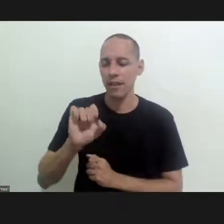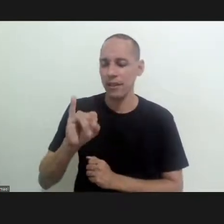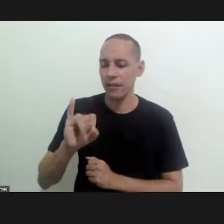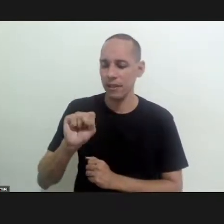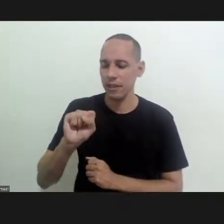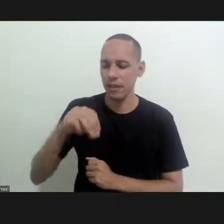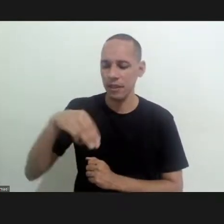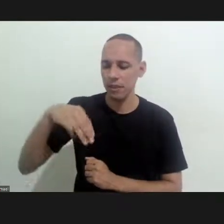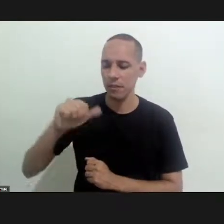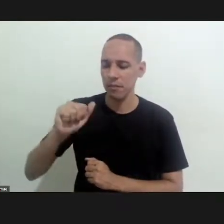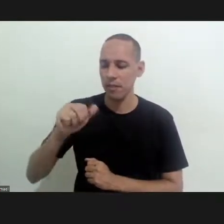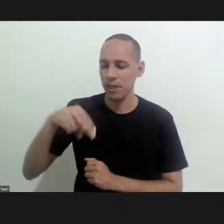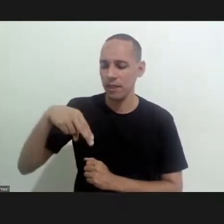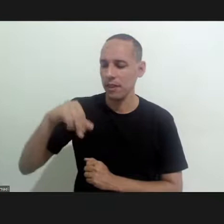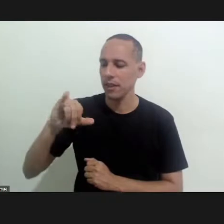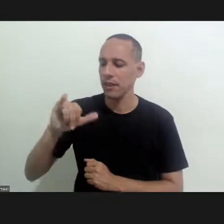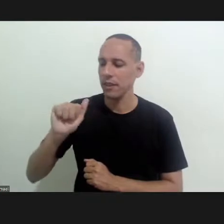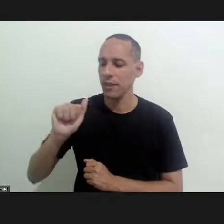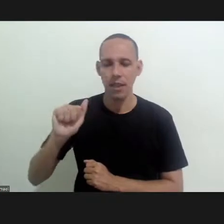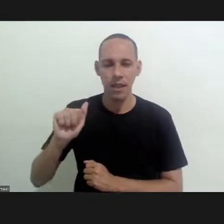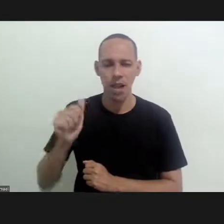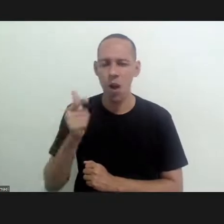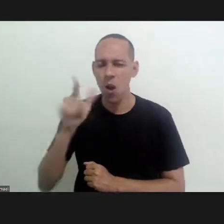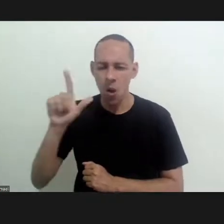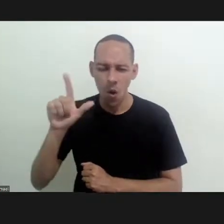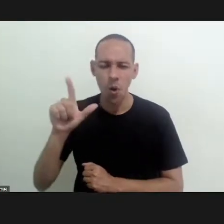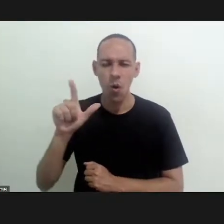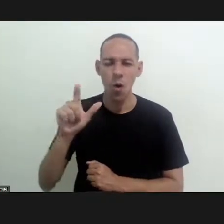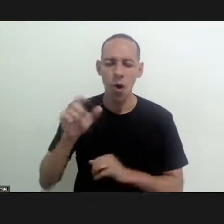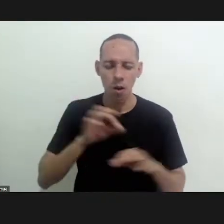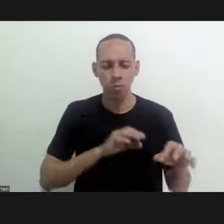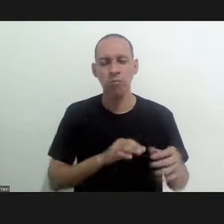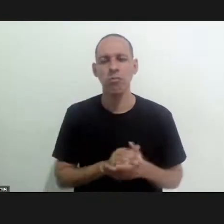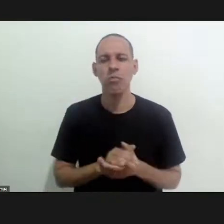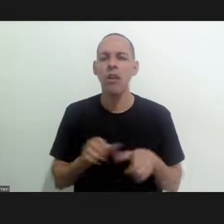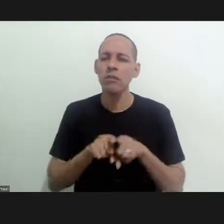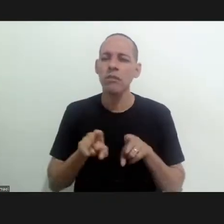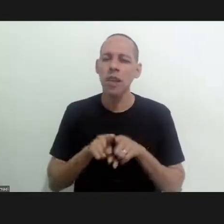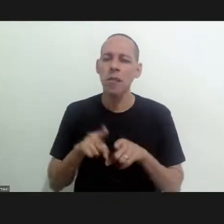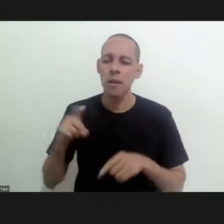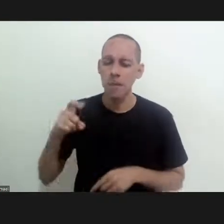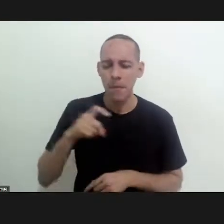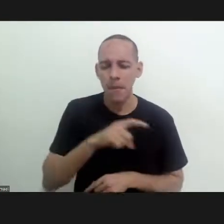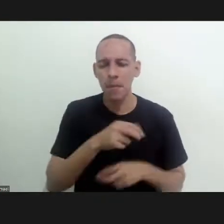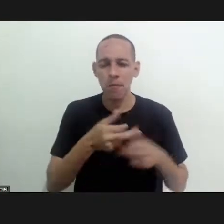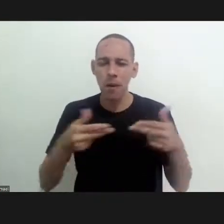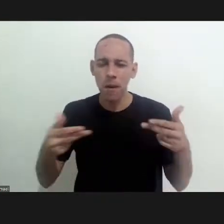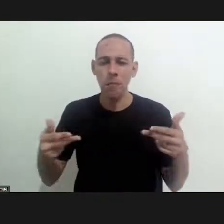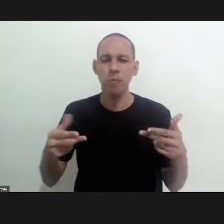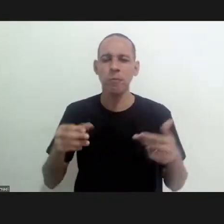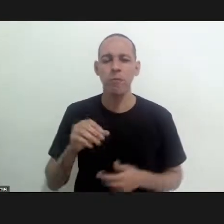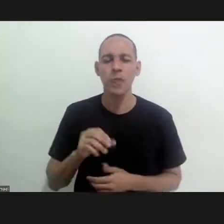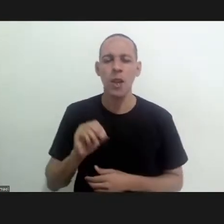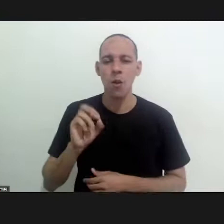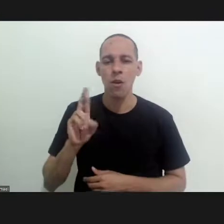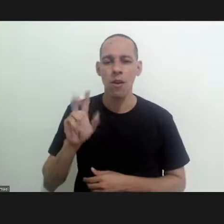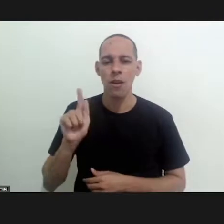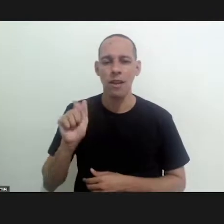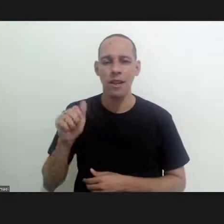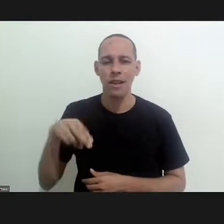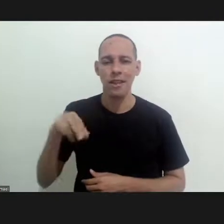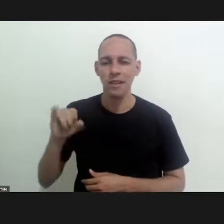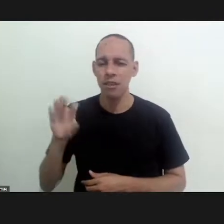leishmania and uh i think another four or five others which were important which would then appear